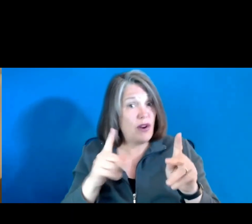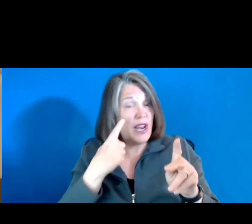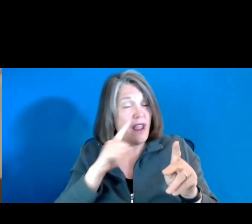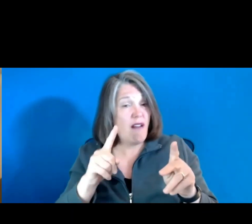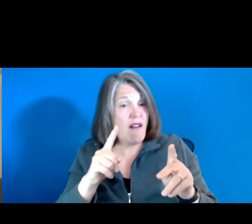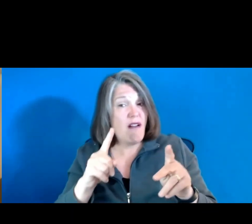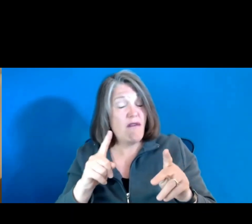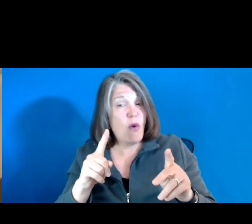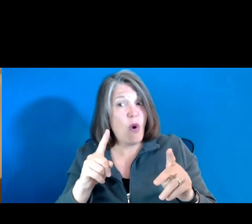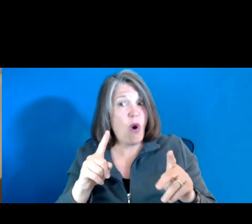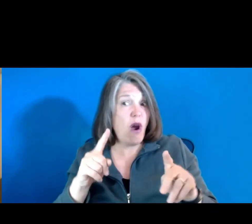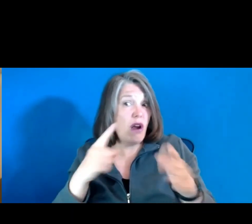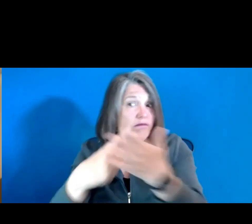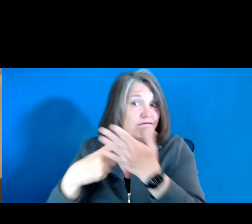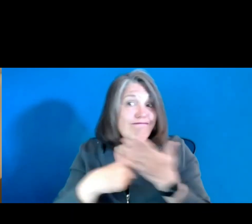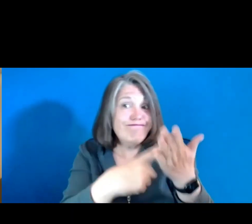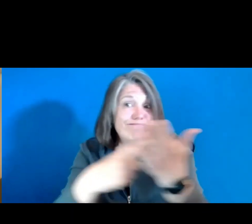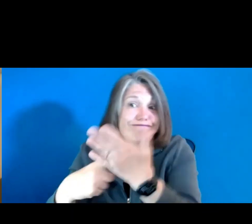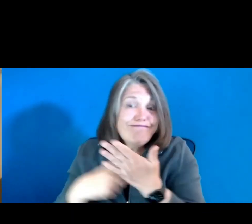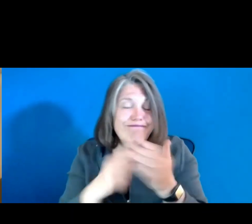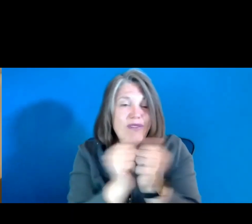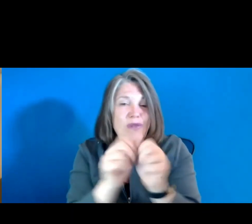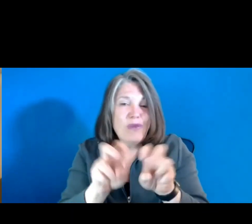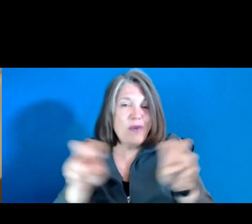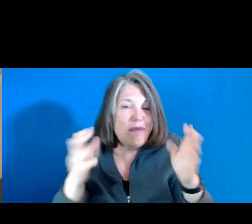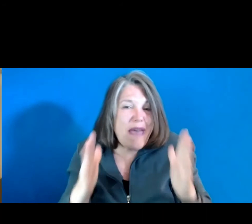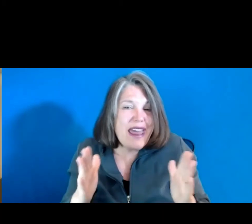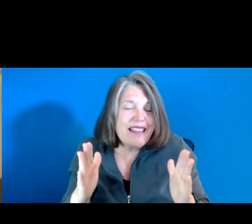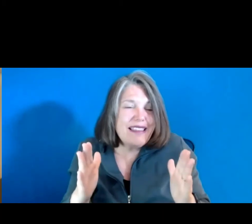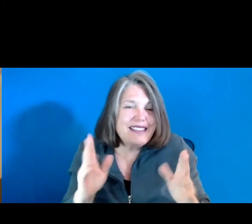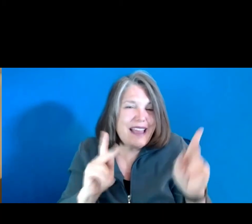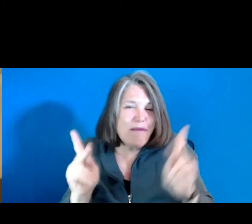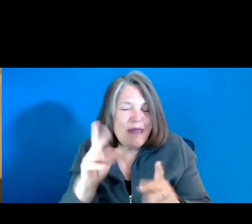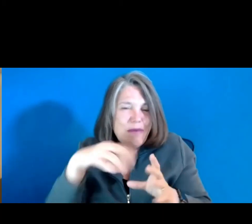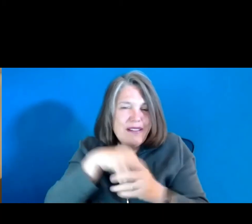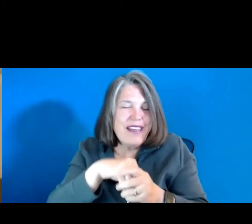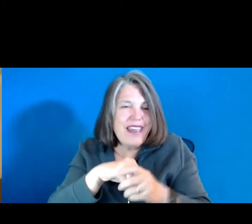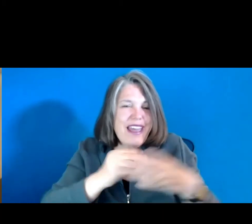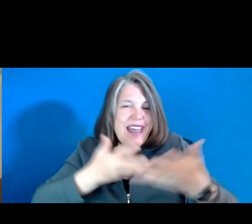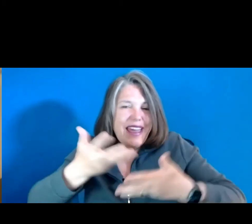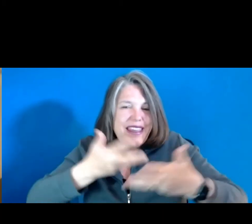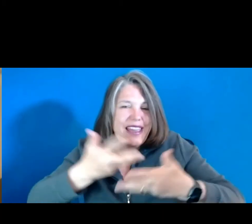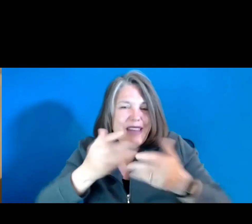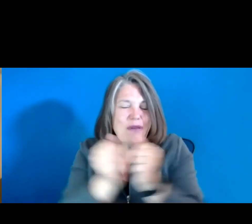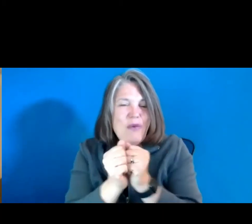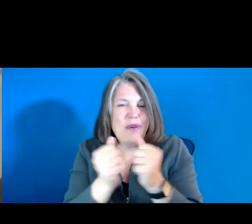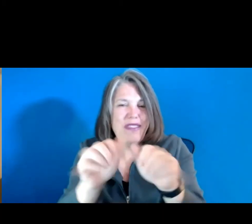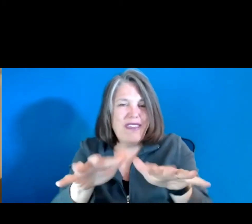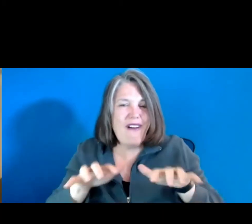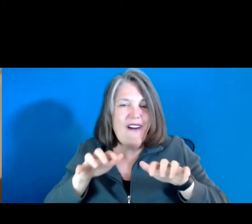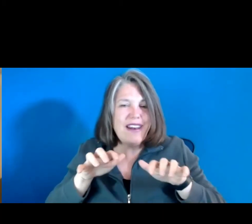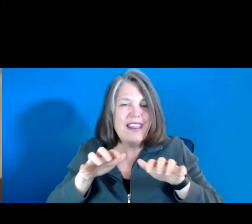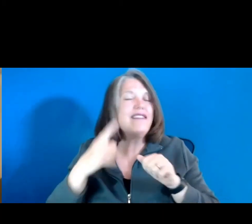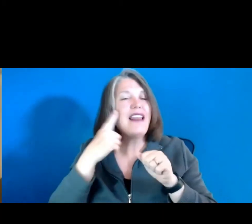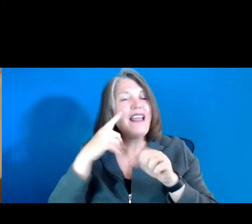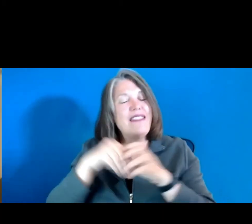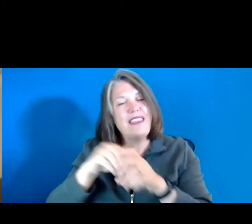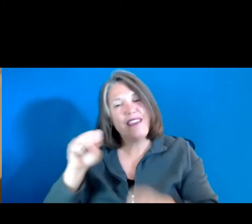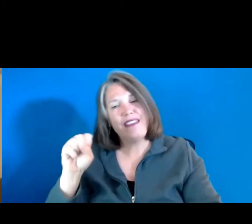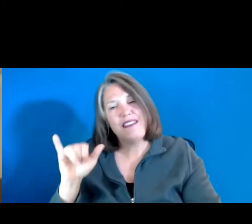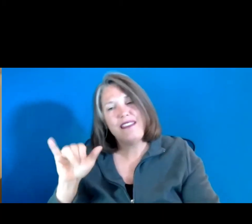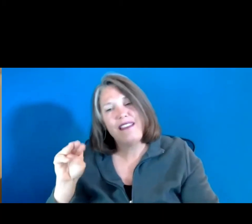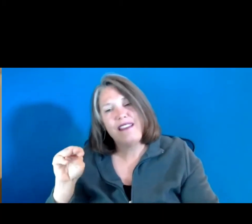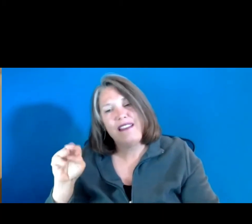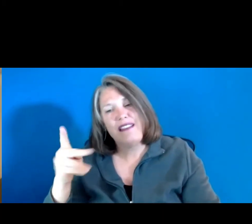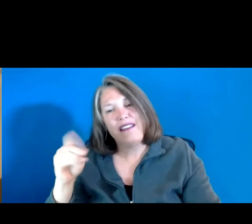crosstalk among the panelists, and engagement from the audience. I think in symposia, they tend